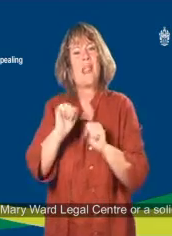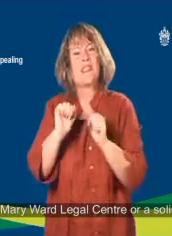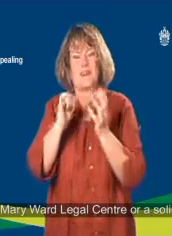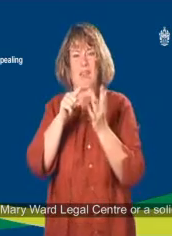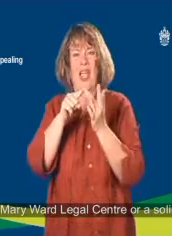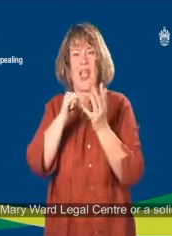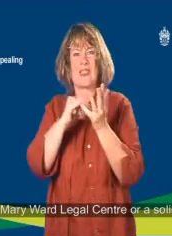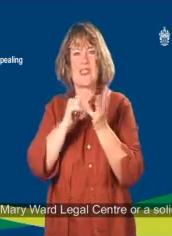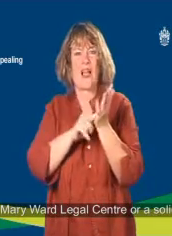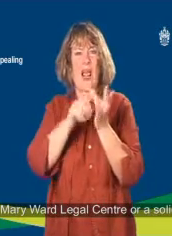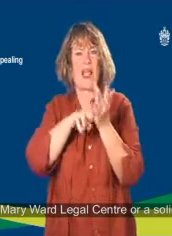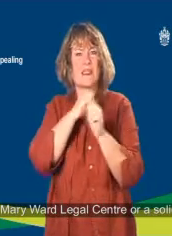Centre or a solicitor